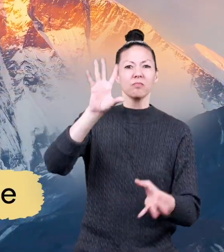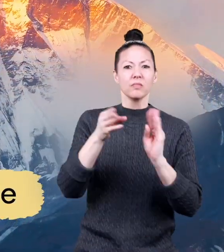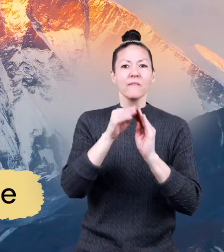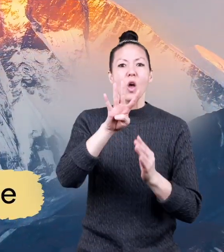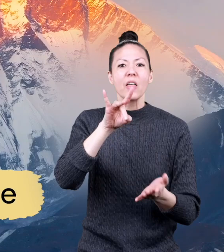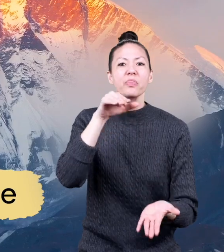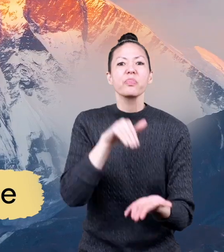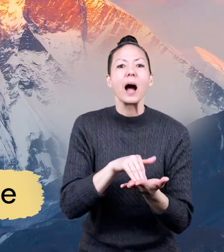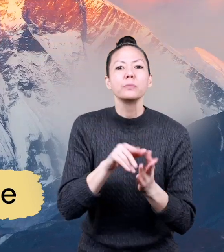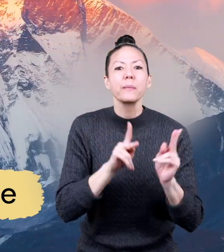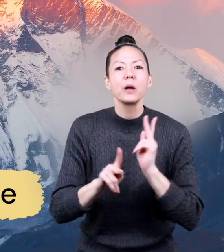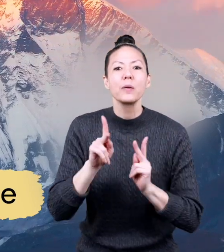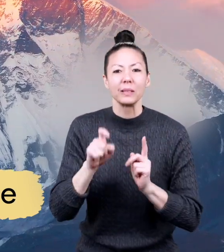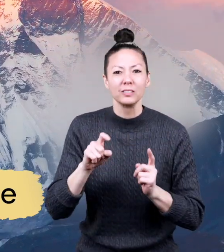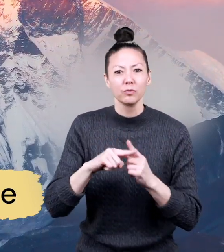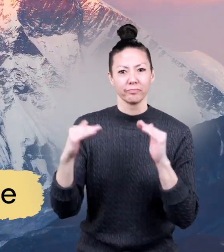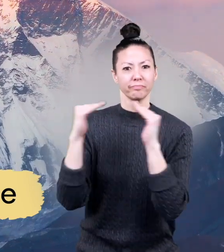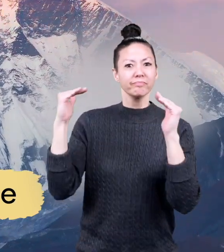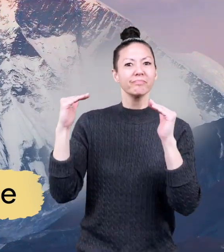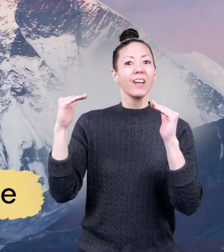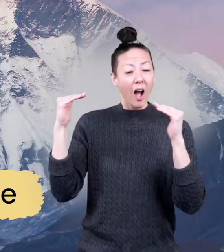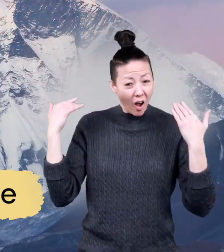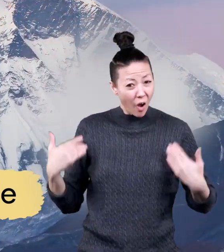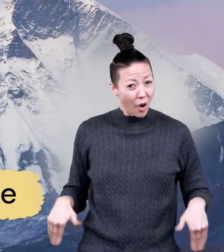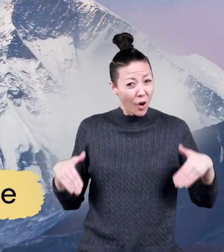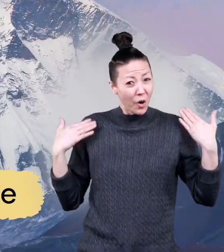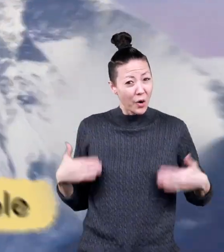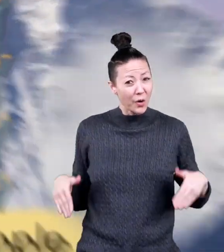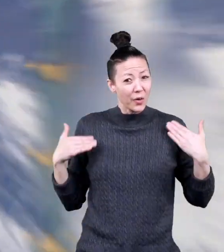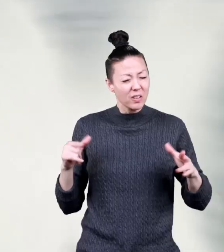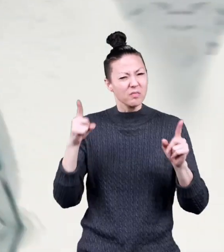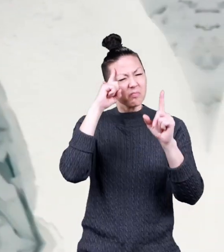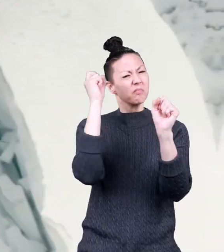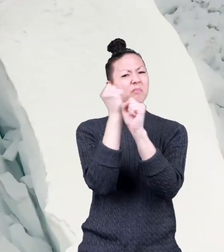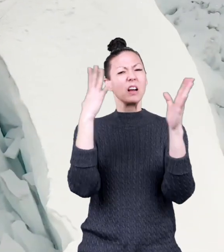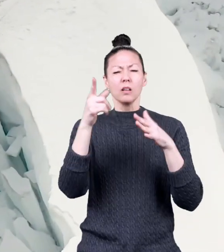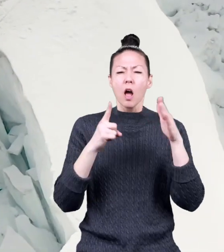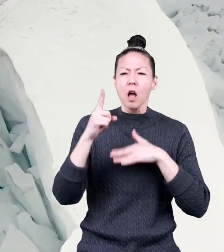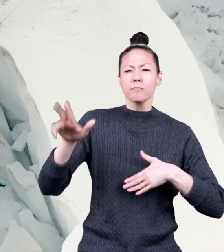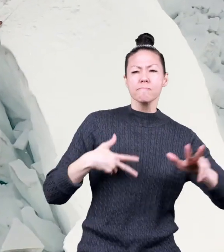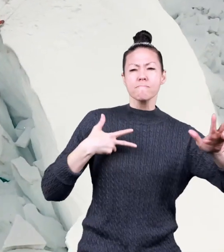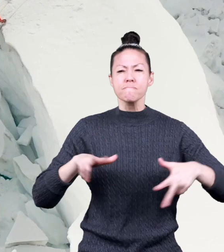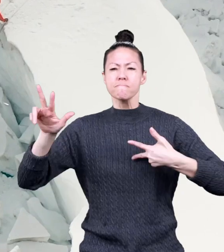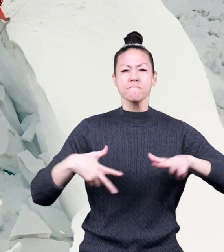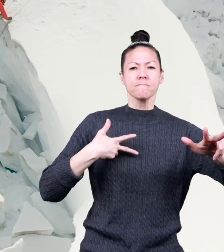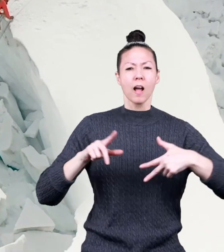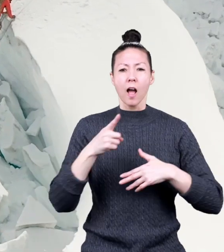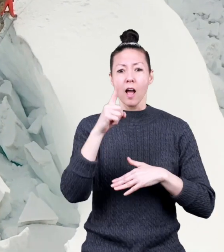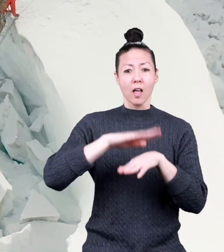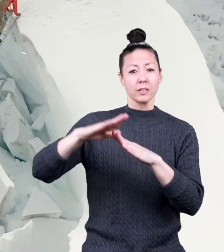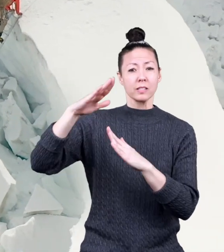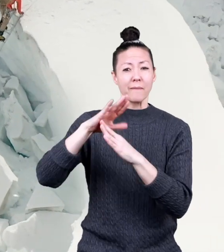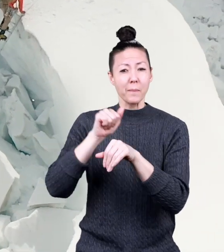standing on top of each other's shoulders. Can you imagine hiking all the way to the top?